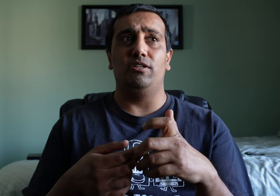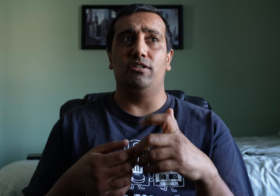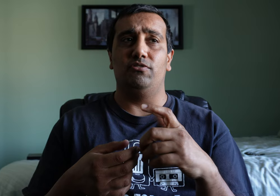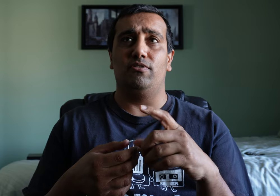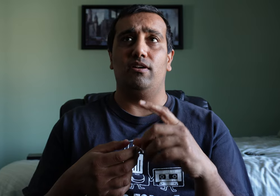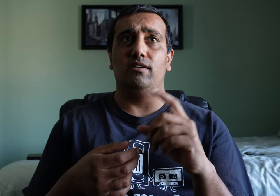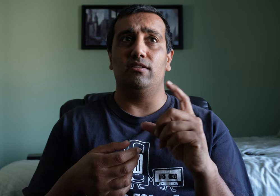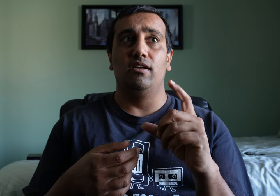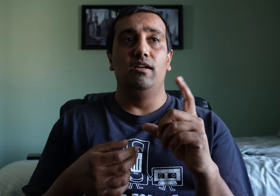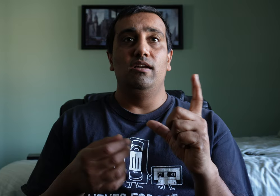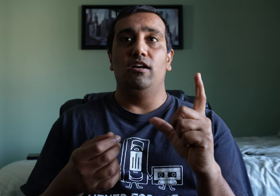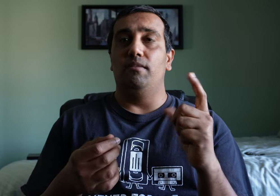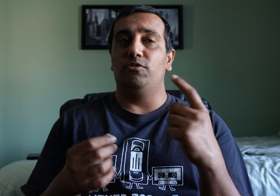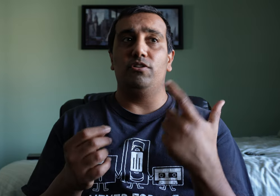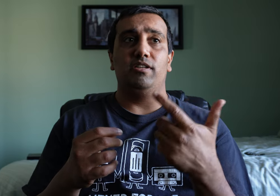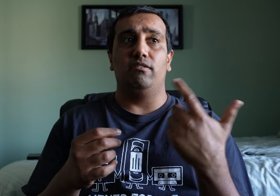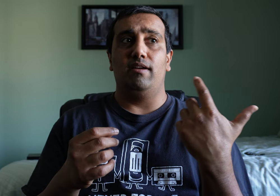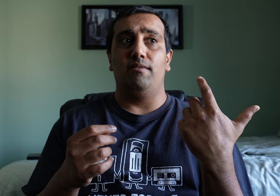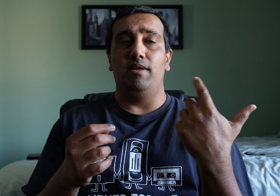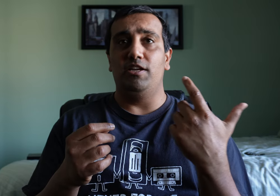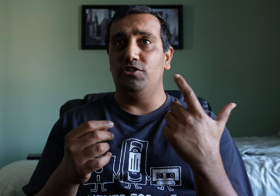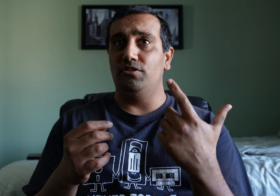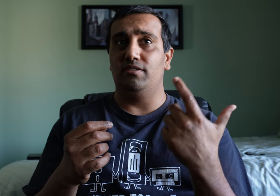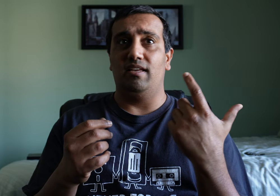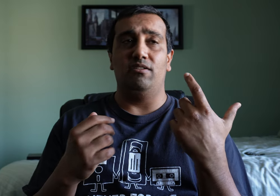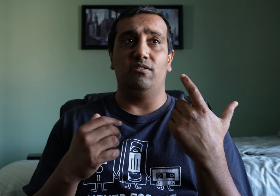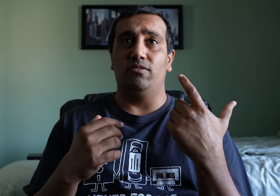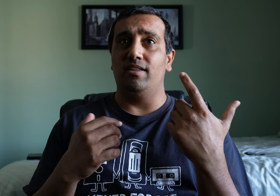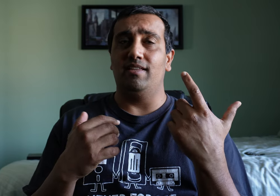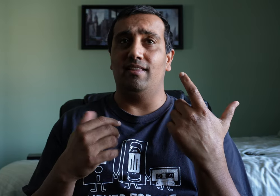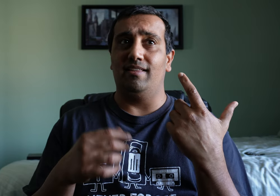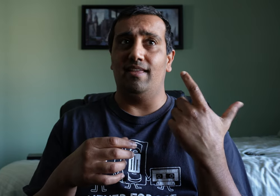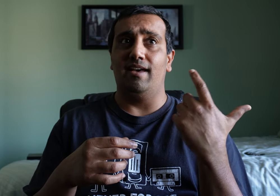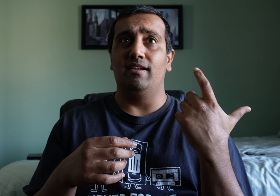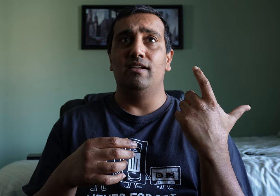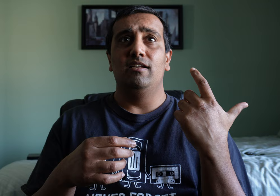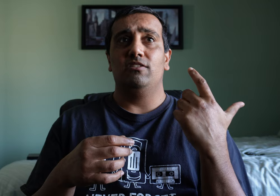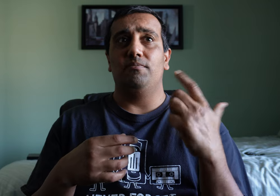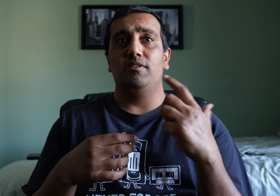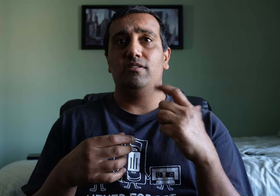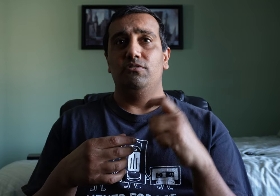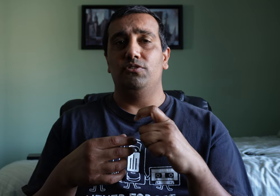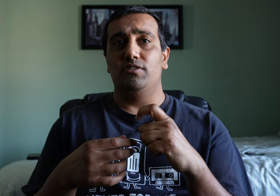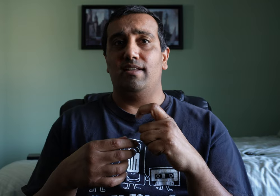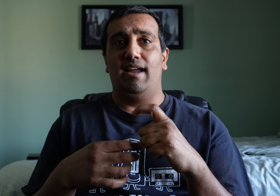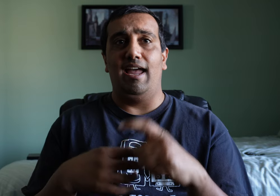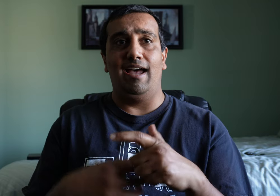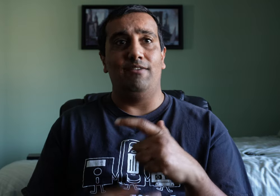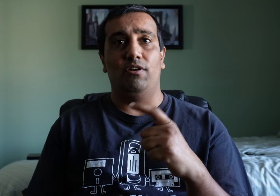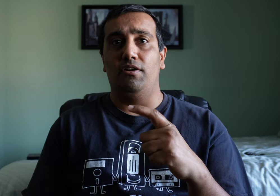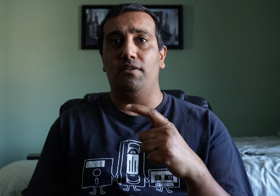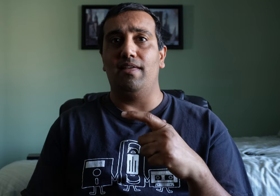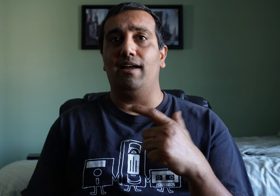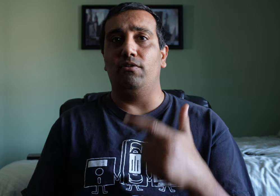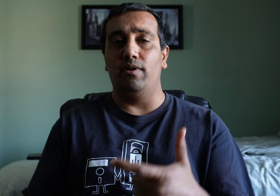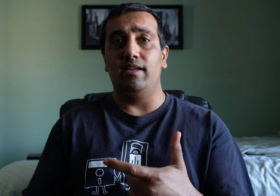good as far as turning it around, making sure it's centered or anything like that. Some of the solutions that I have are not that great.